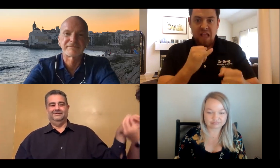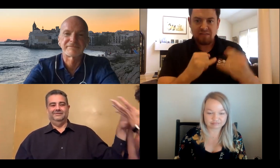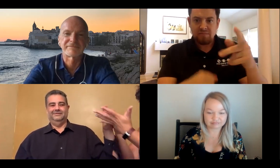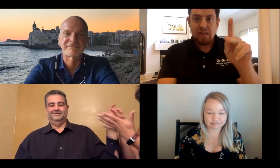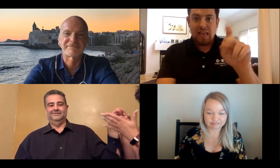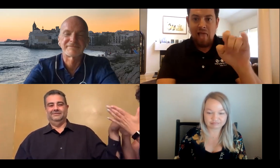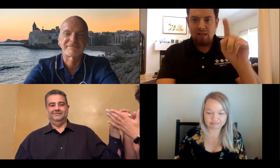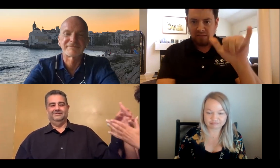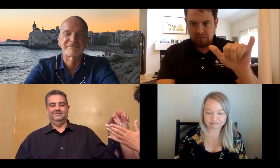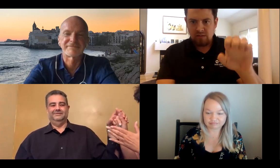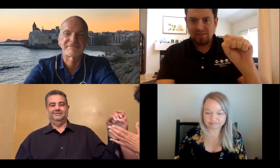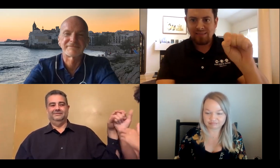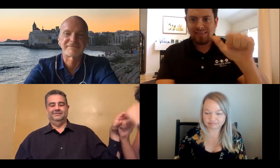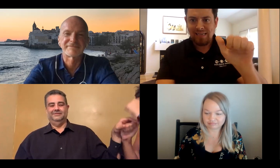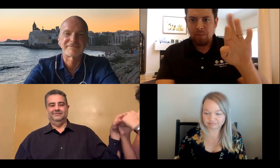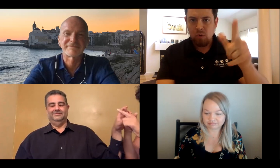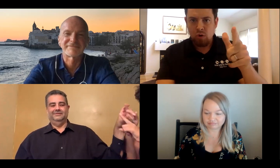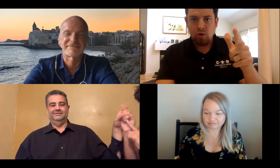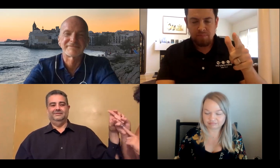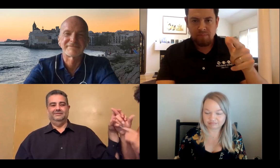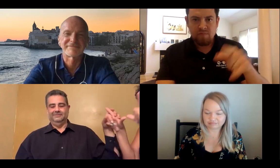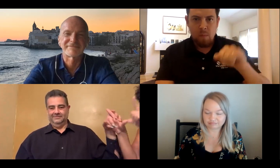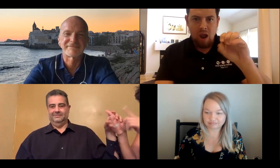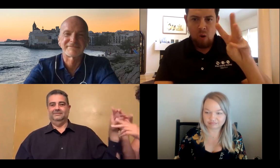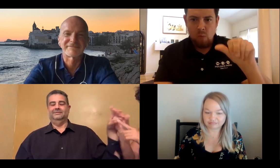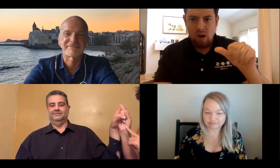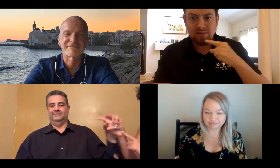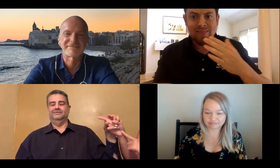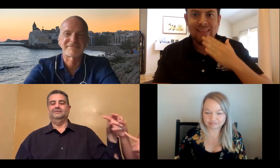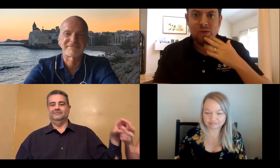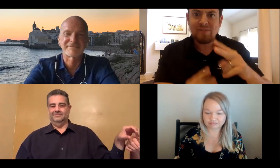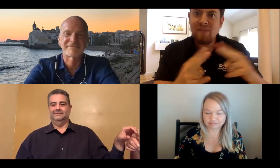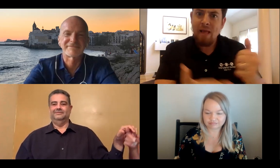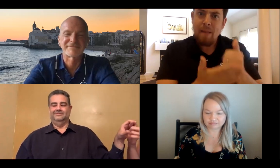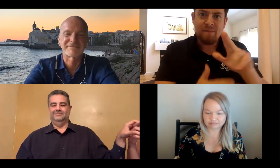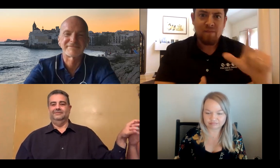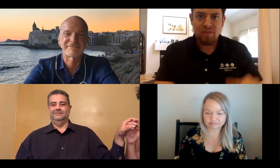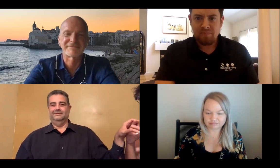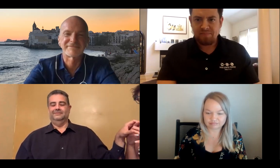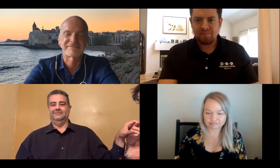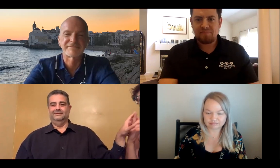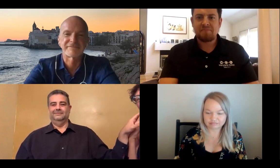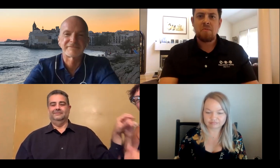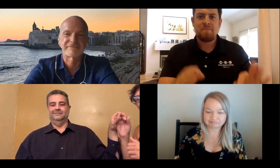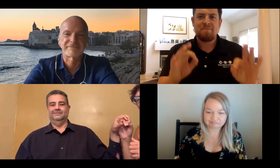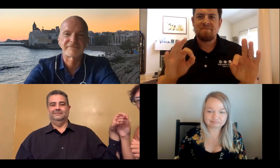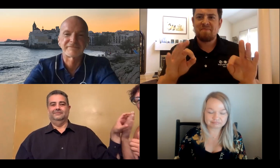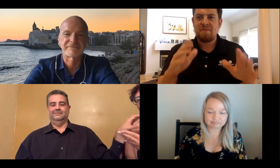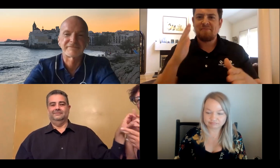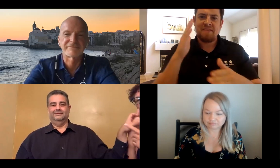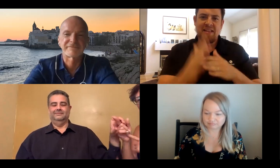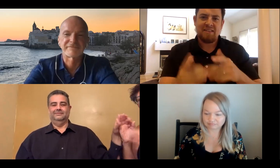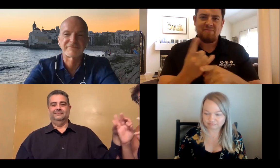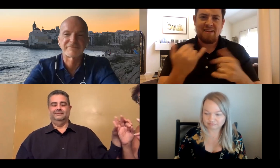resources for deaf blind individuals. Also, we have someone from Iowa.